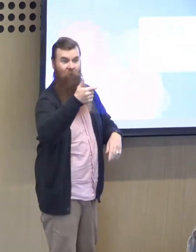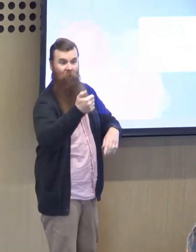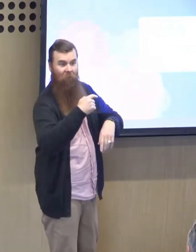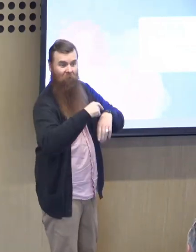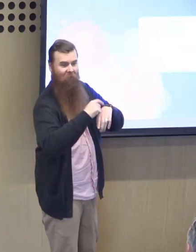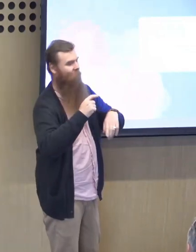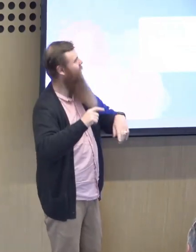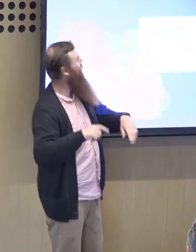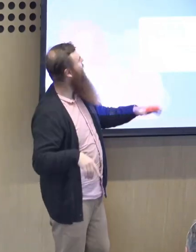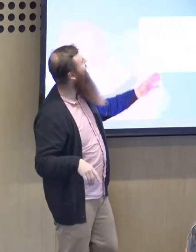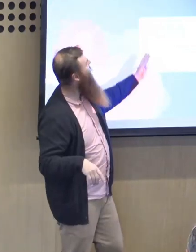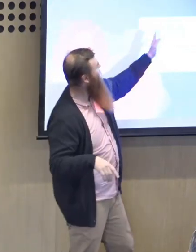I can feel him looking at me.